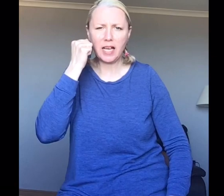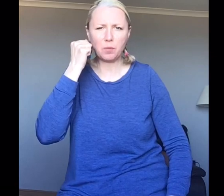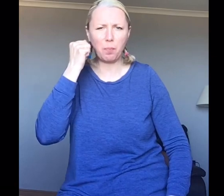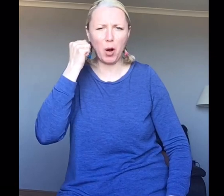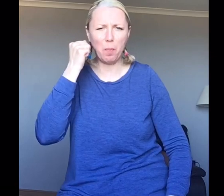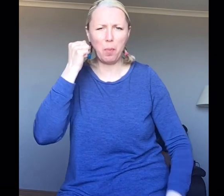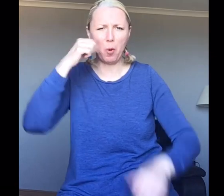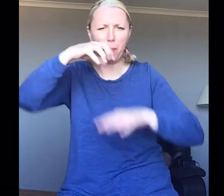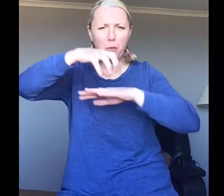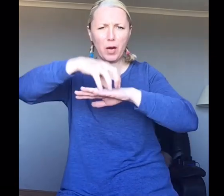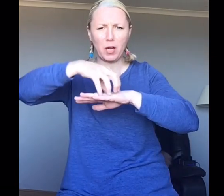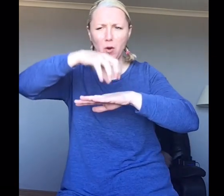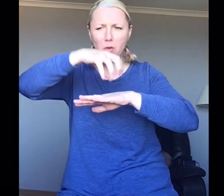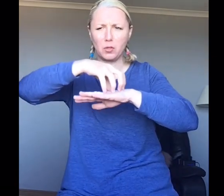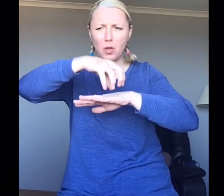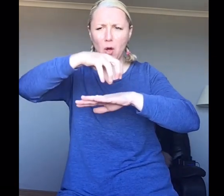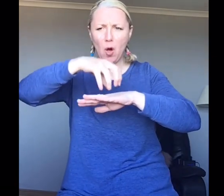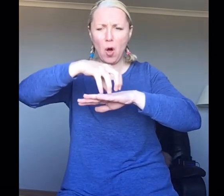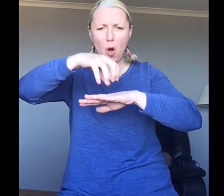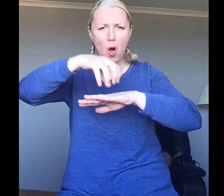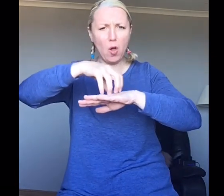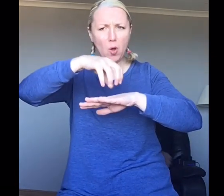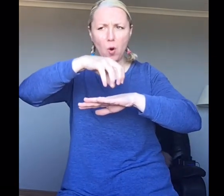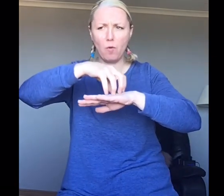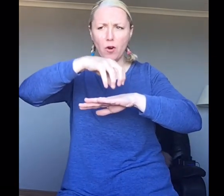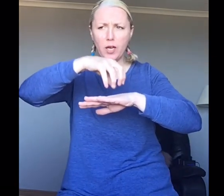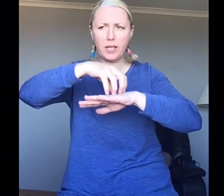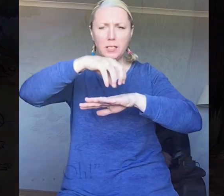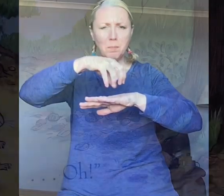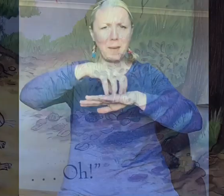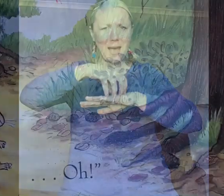has purple prickles all over his back.